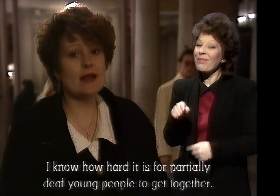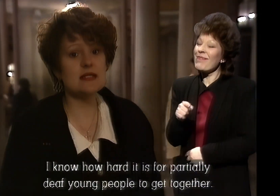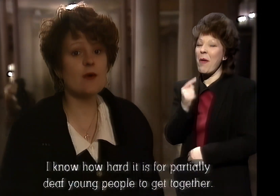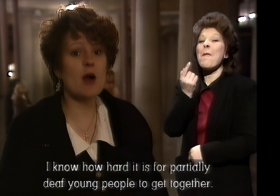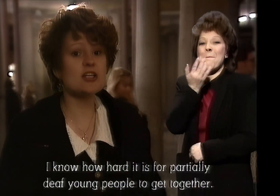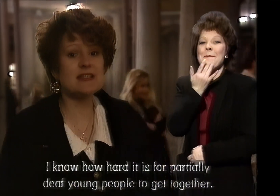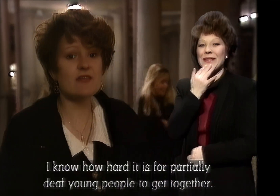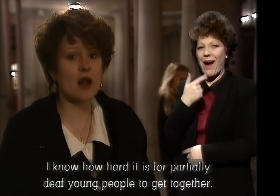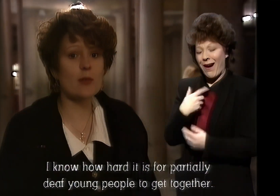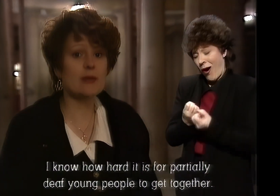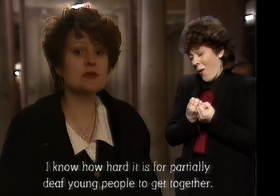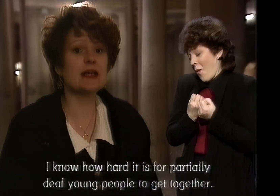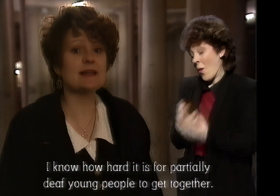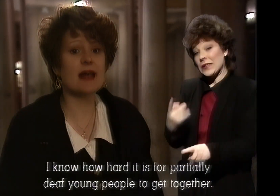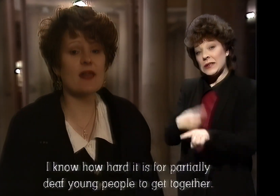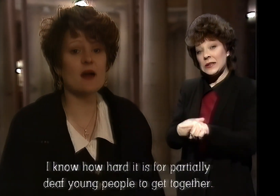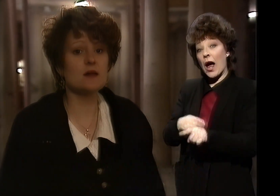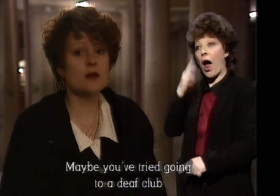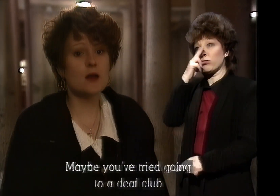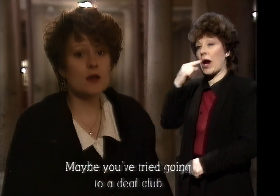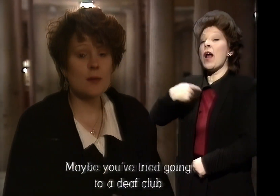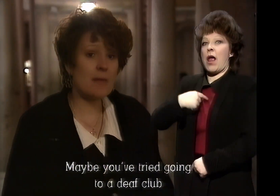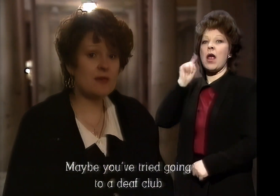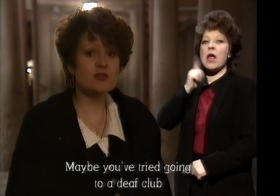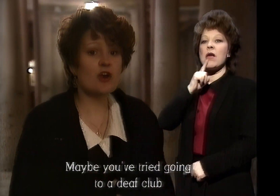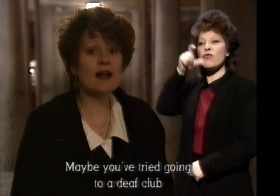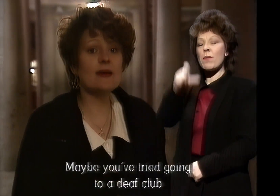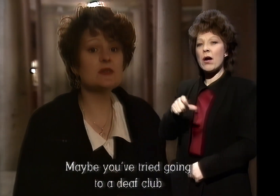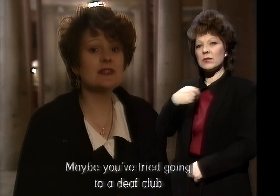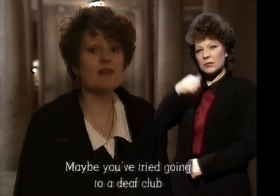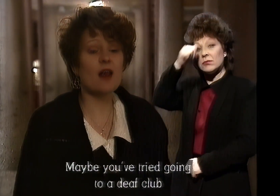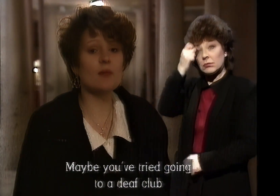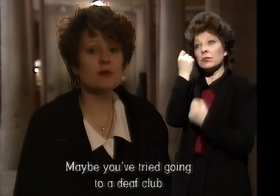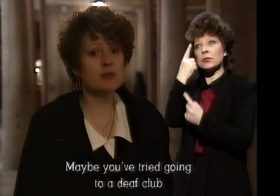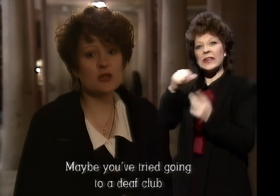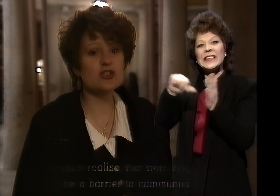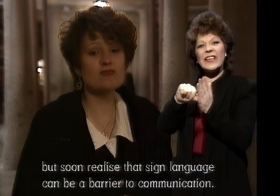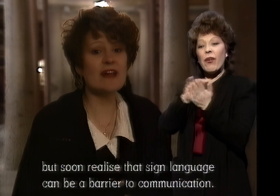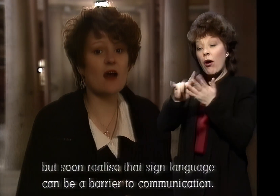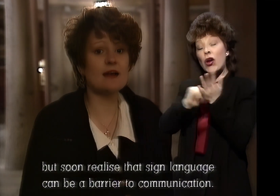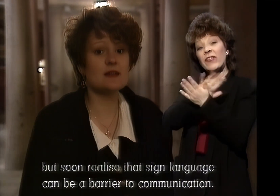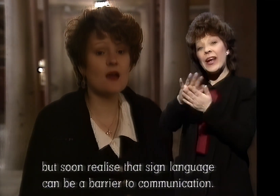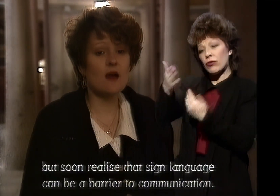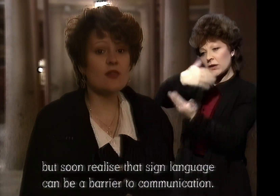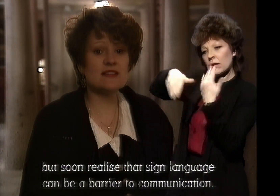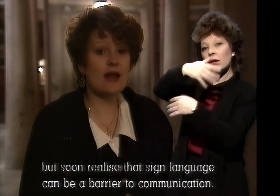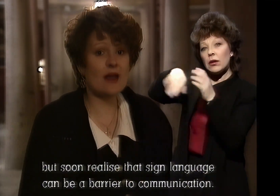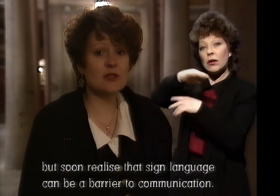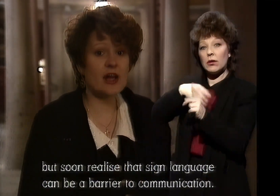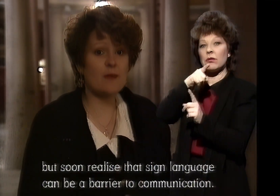is for partially deaf young people to get together. Maybe you've tried going to a deaf club, but you'll soon realize that sign language can be